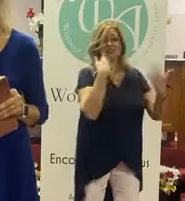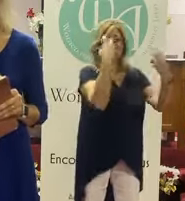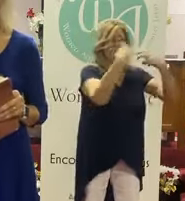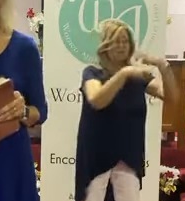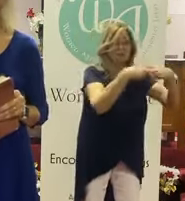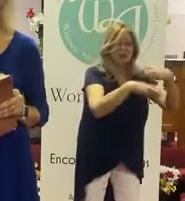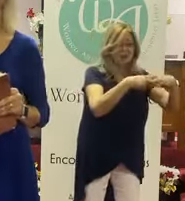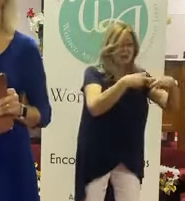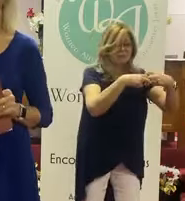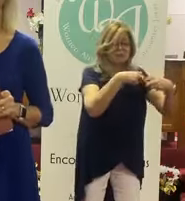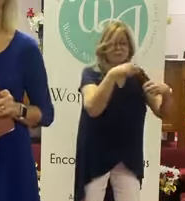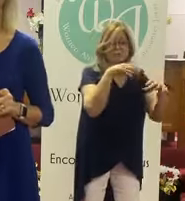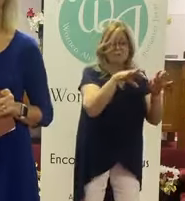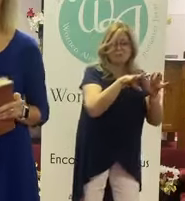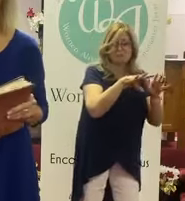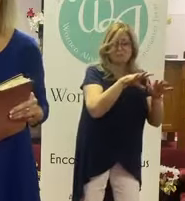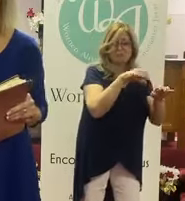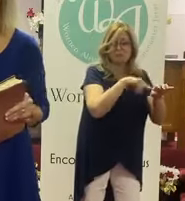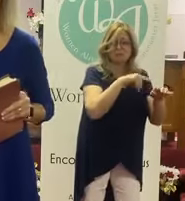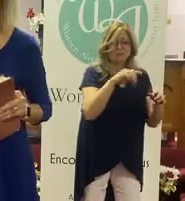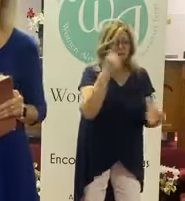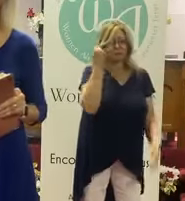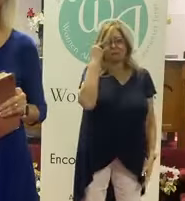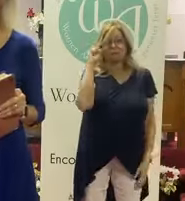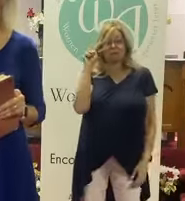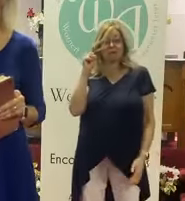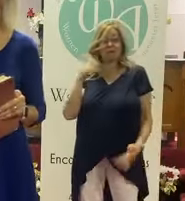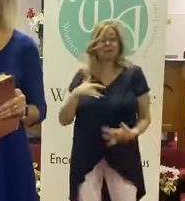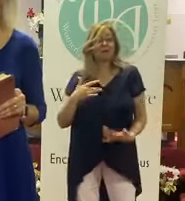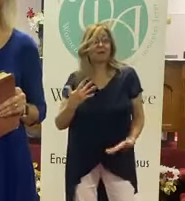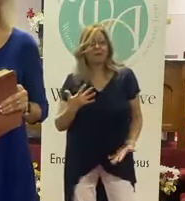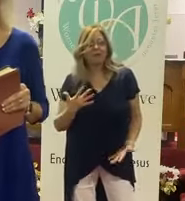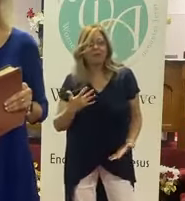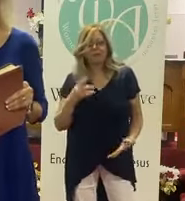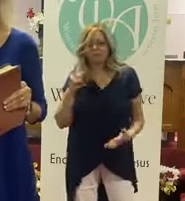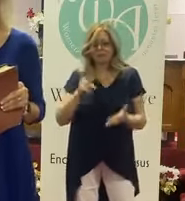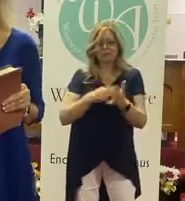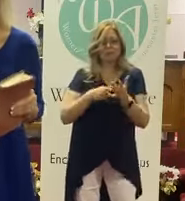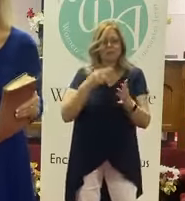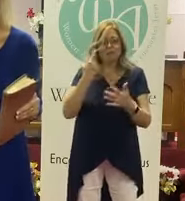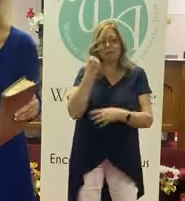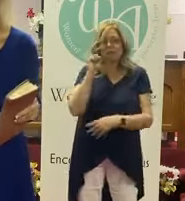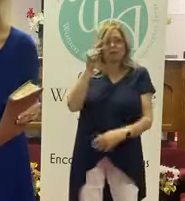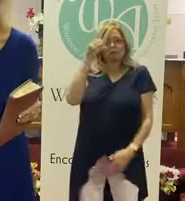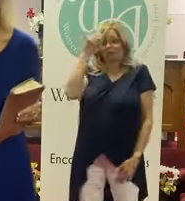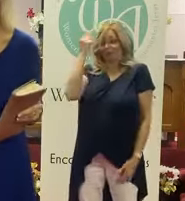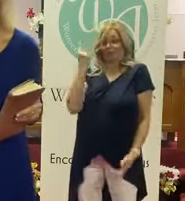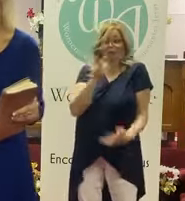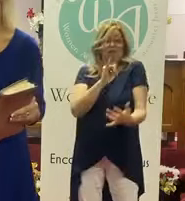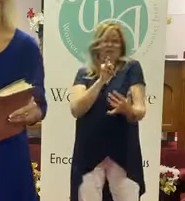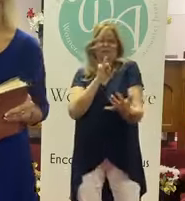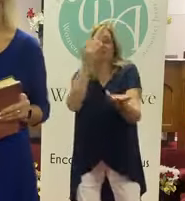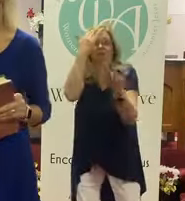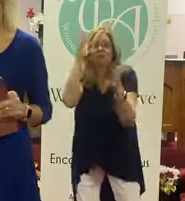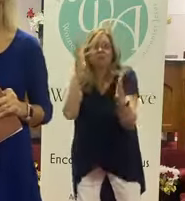time making that connect? Are you in rebellion in some way? Sometimes we can get in rebellion and we don't even know it.